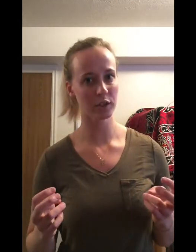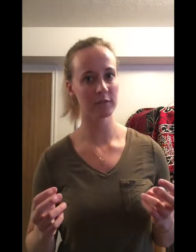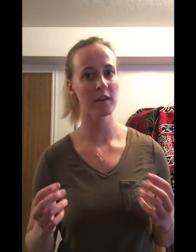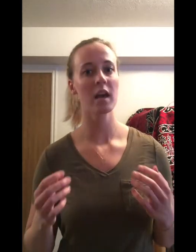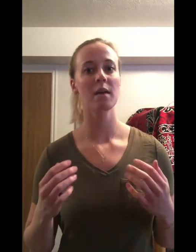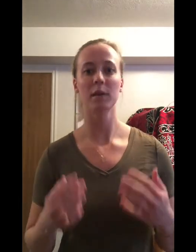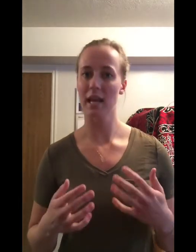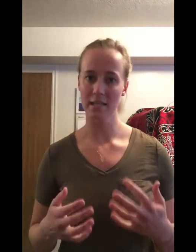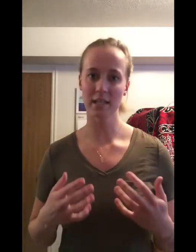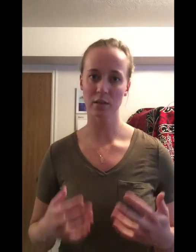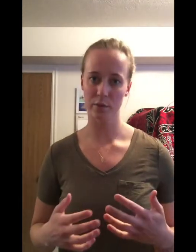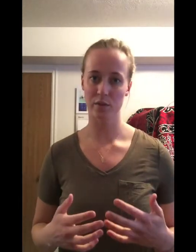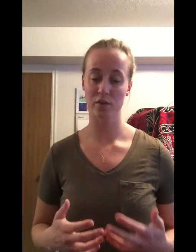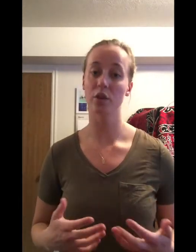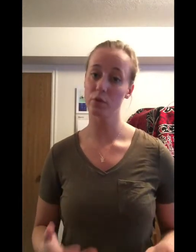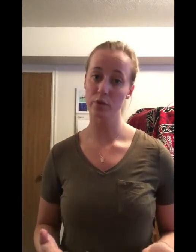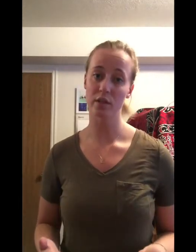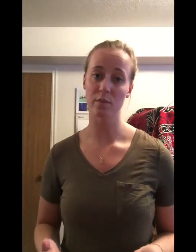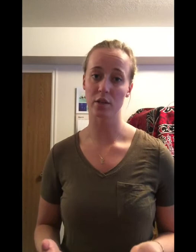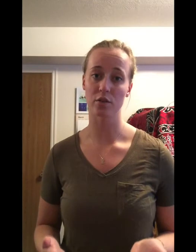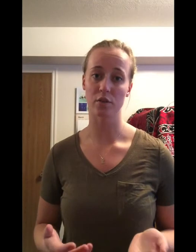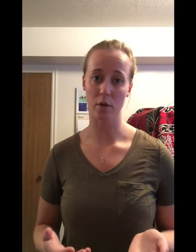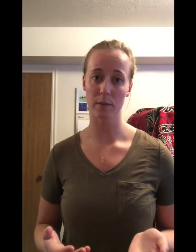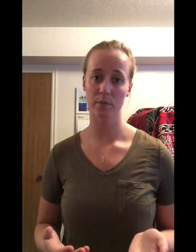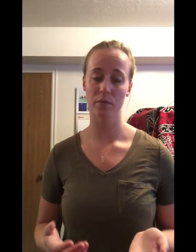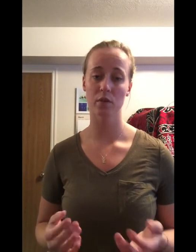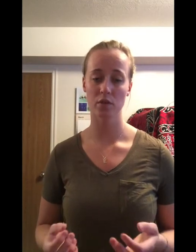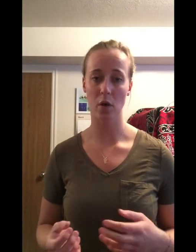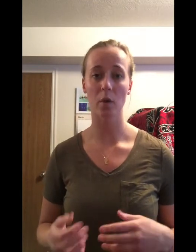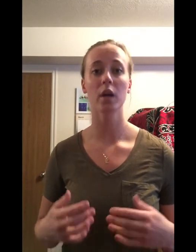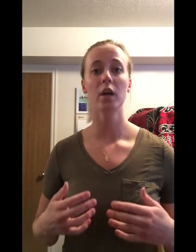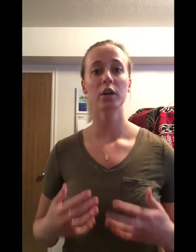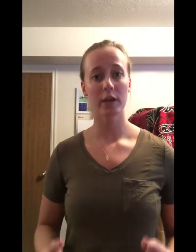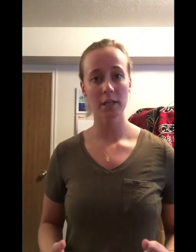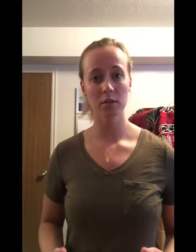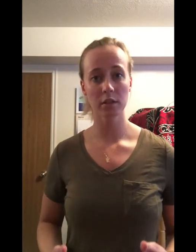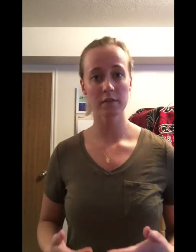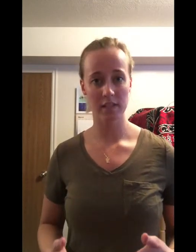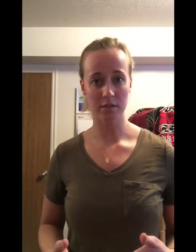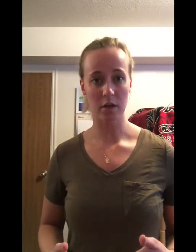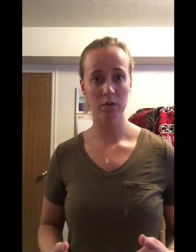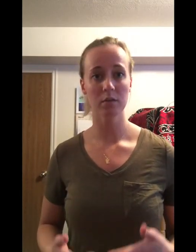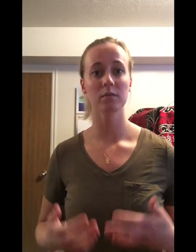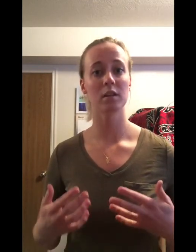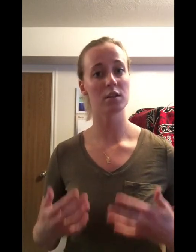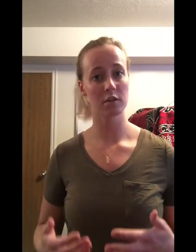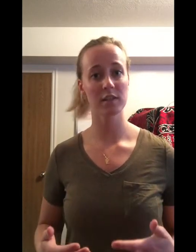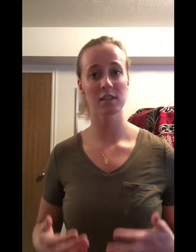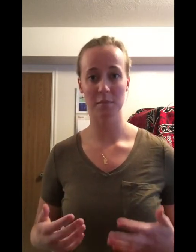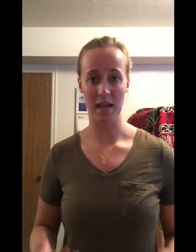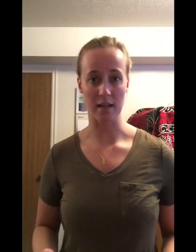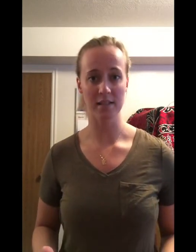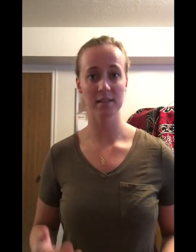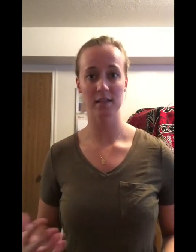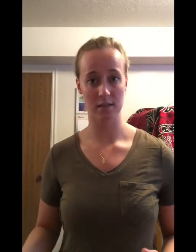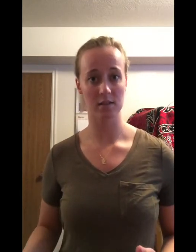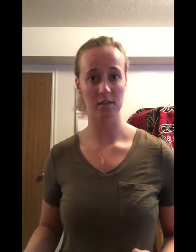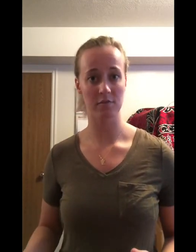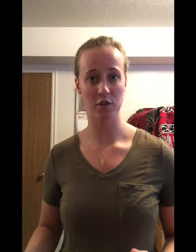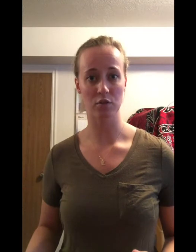nerve, but Andy includes it, so you do need to make sure to know it. So cranial nerve zero, the nervous terminalis is its official